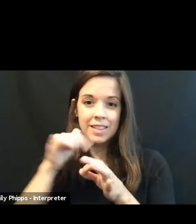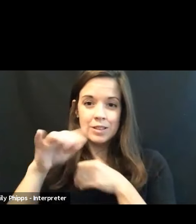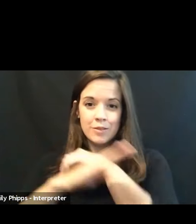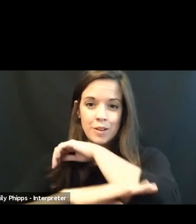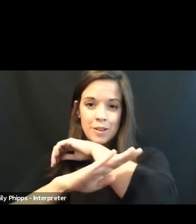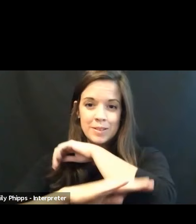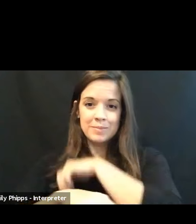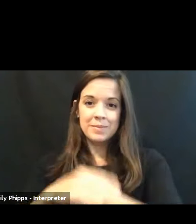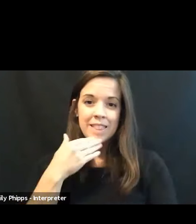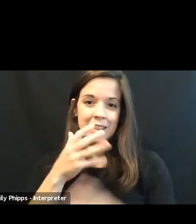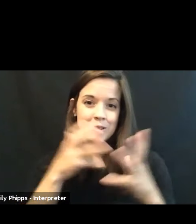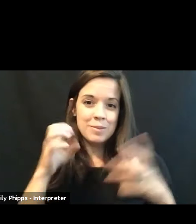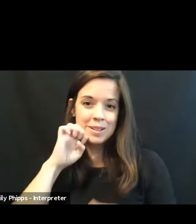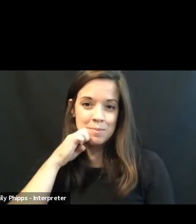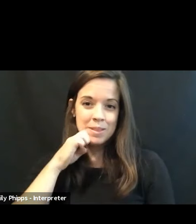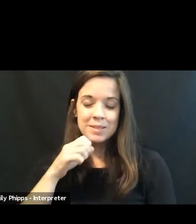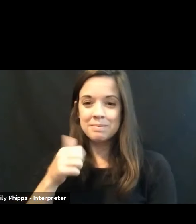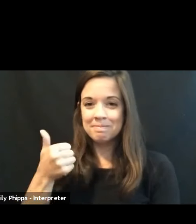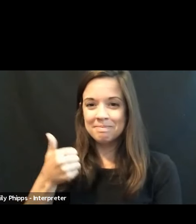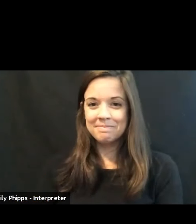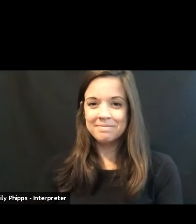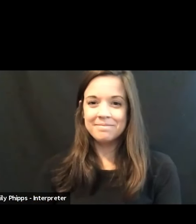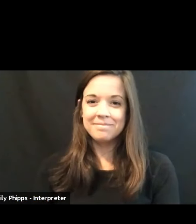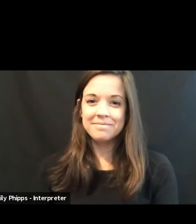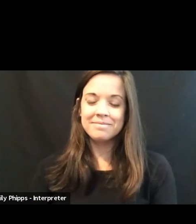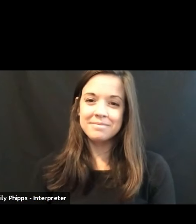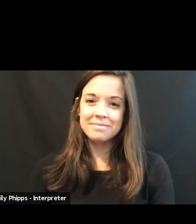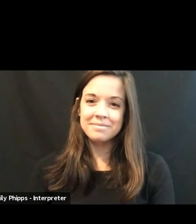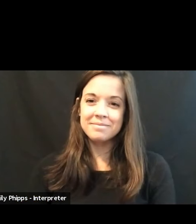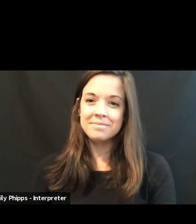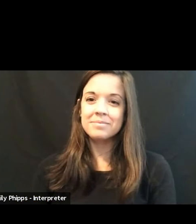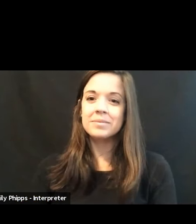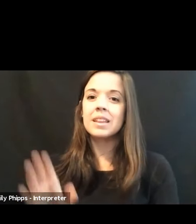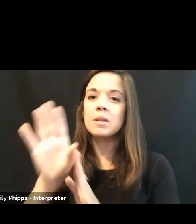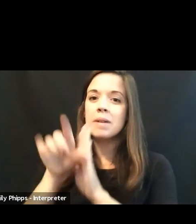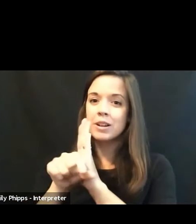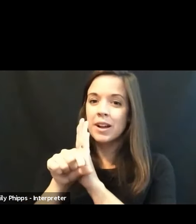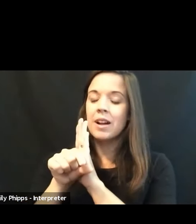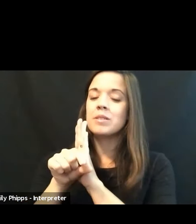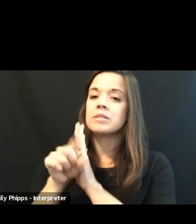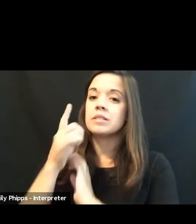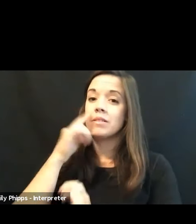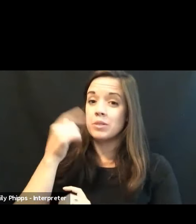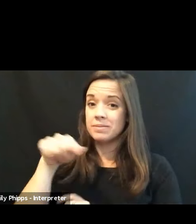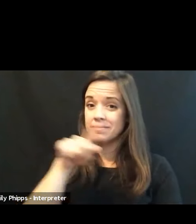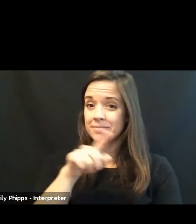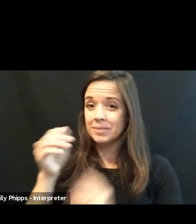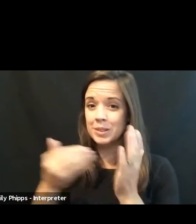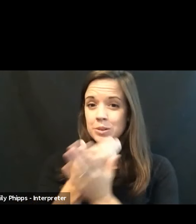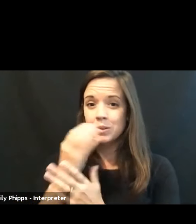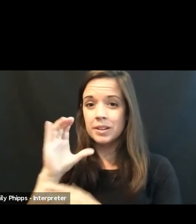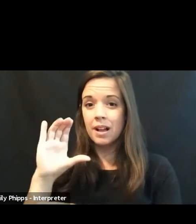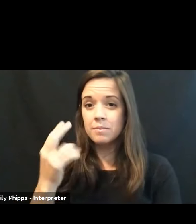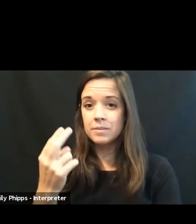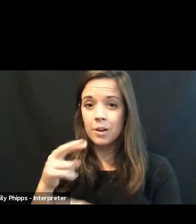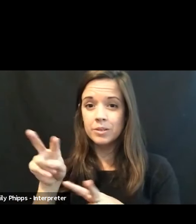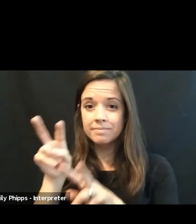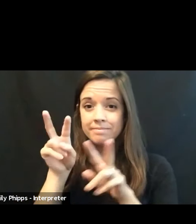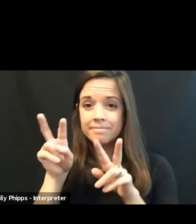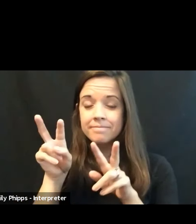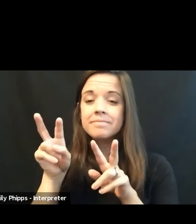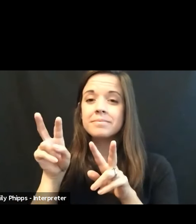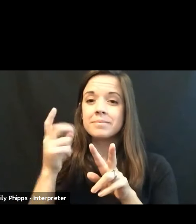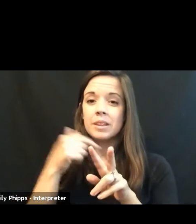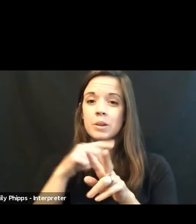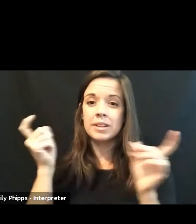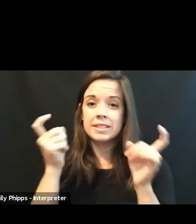Thanks so much, Emily. A little background for those who are new to Common Hour. We celebrated